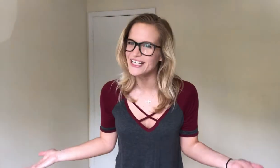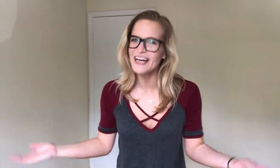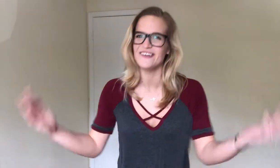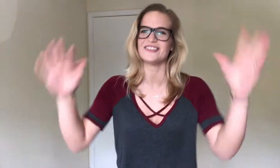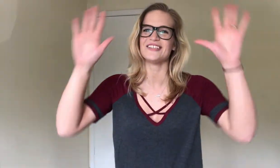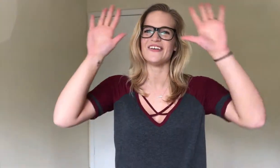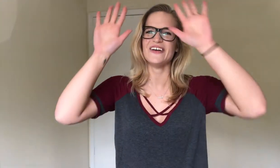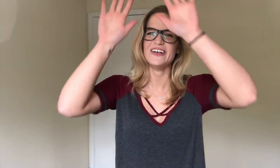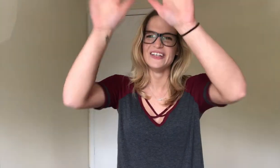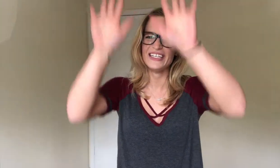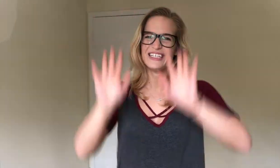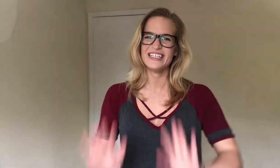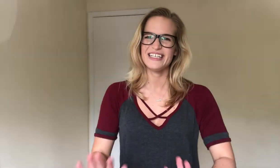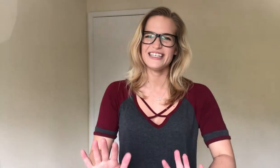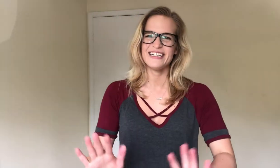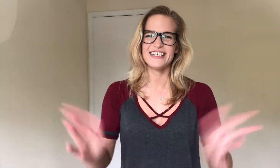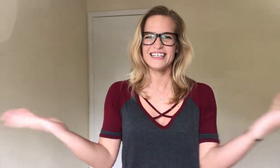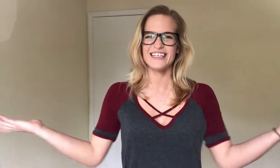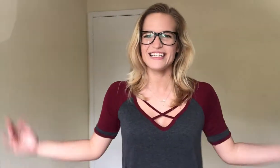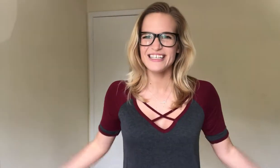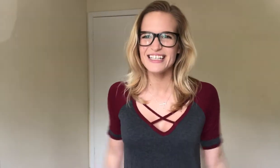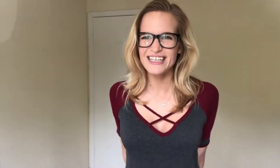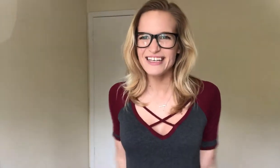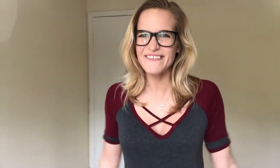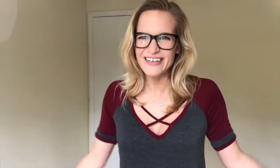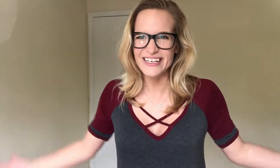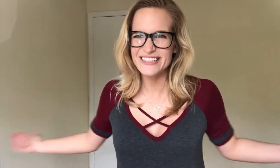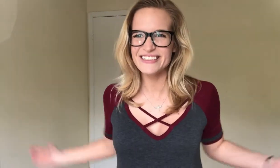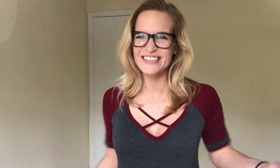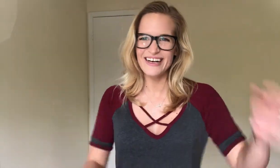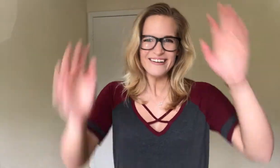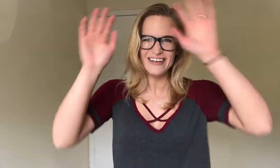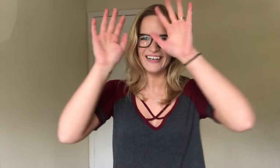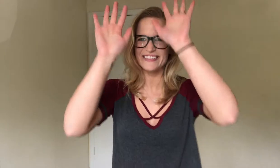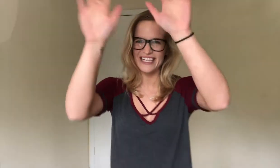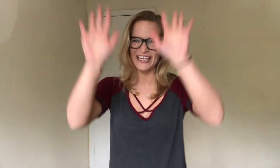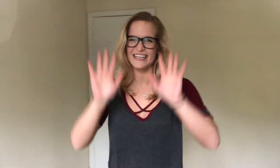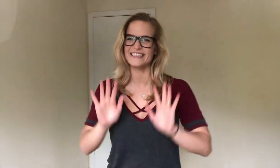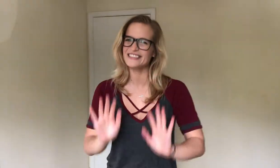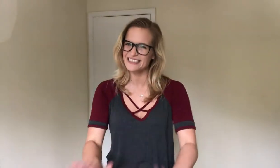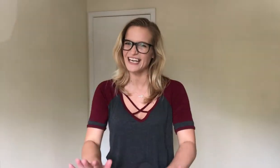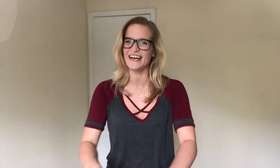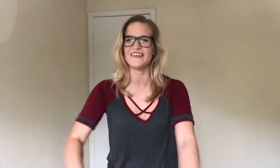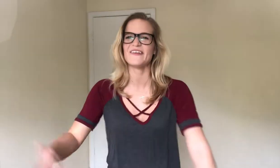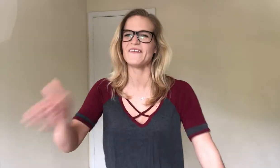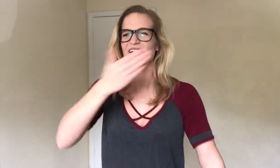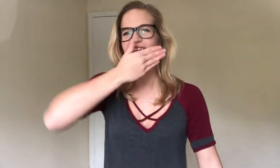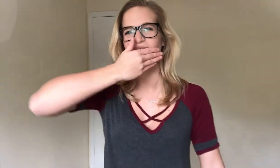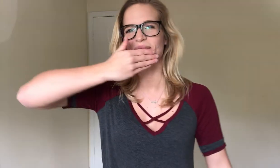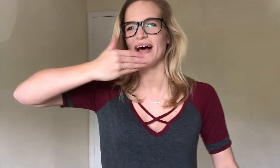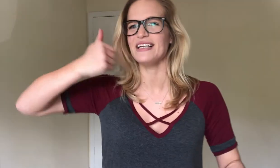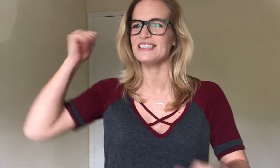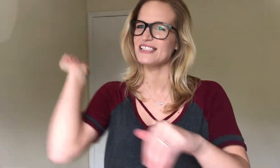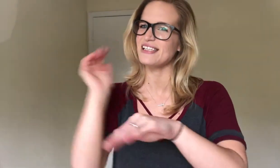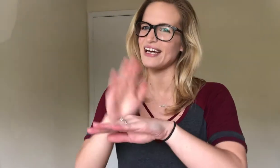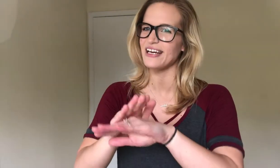down, so it works, you know? With hands down, one of the best nights.